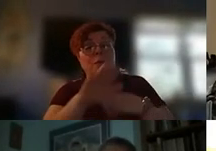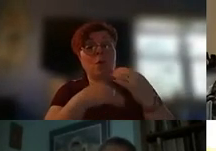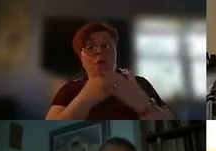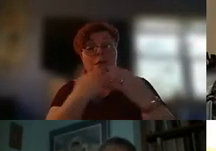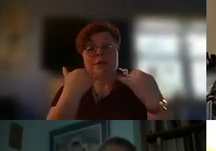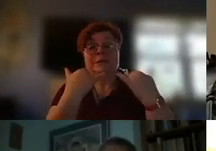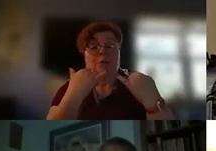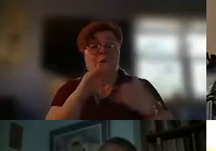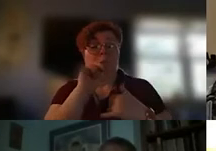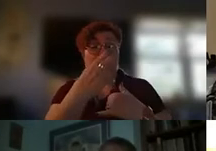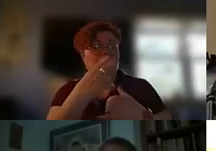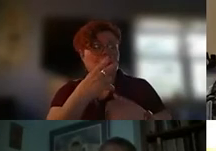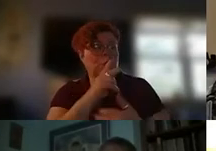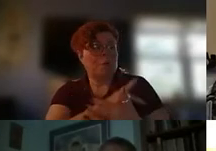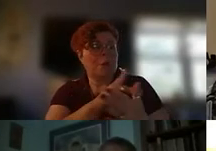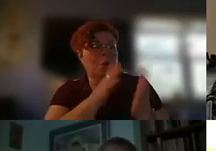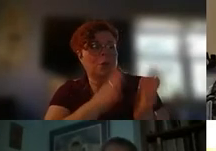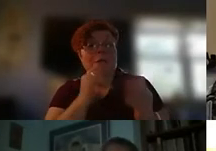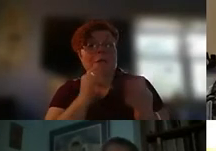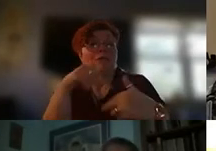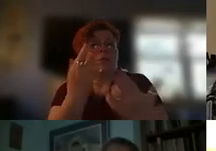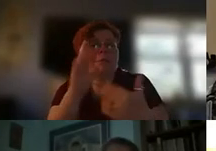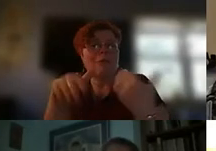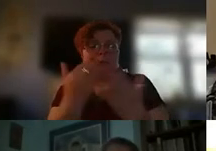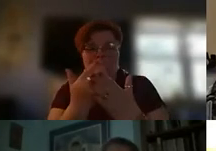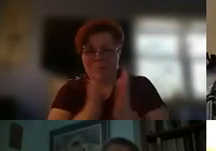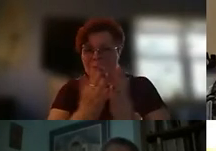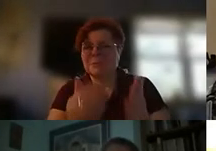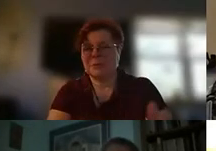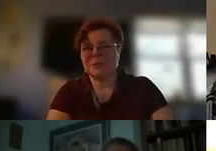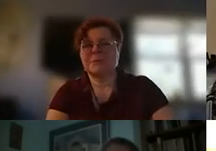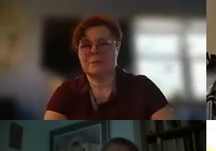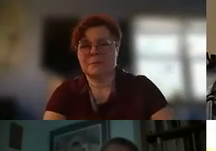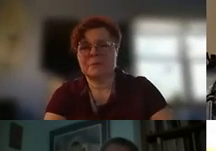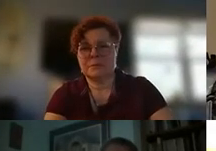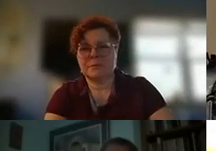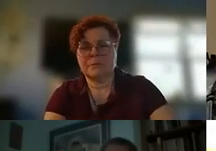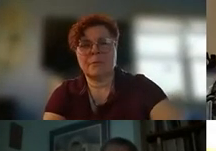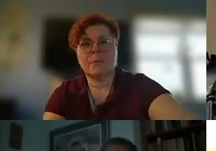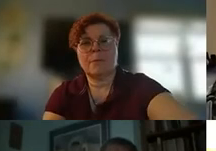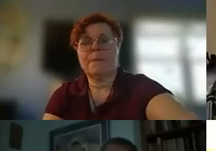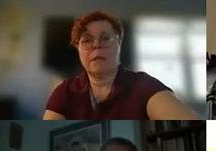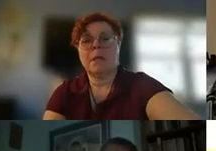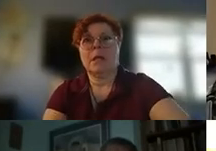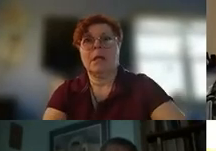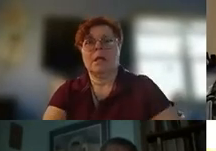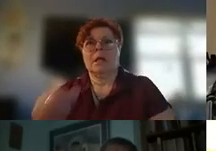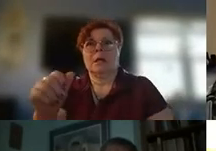poets so i i recommend the whole series highly wonderful is hovelbush press just for poetry uh no